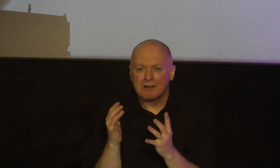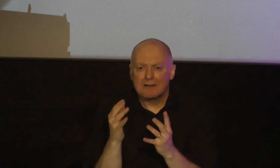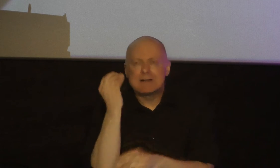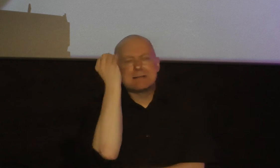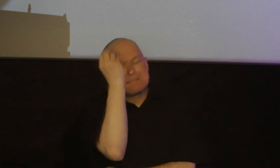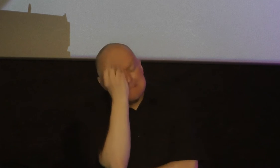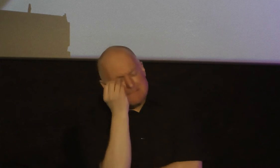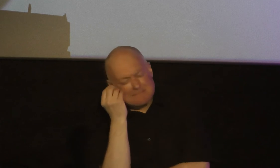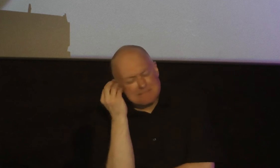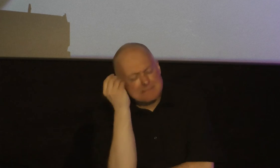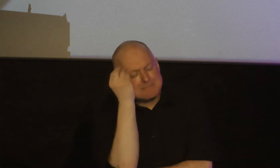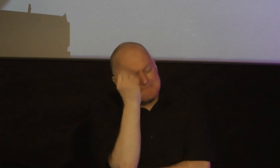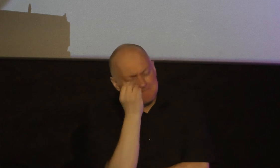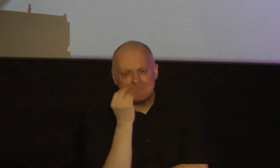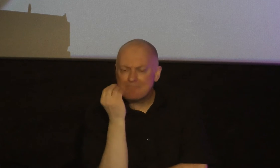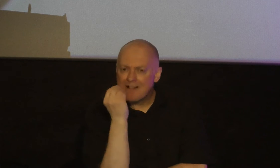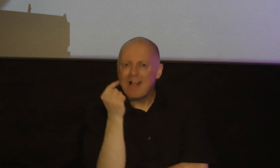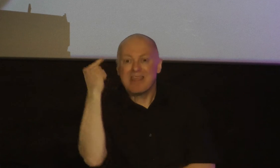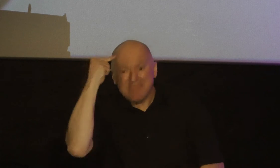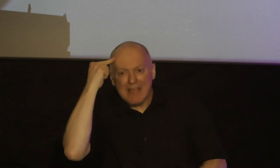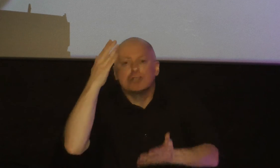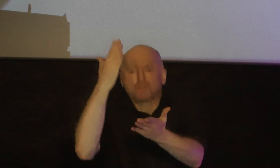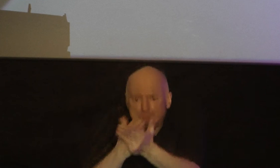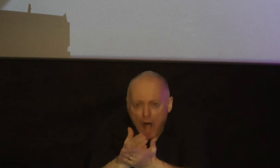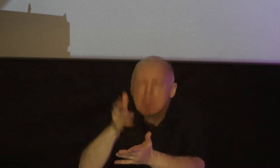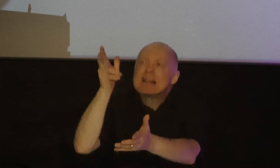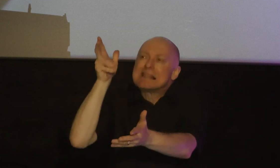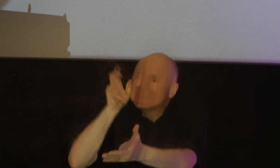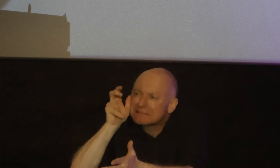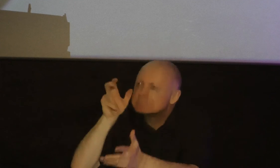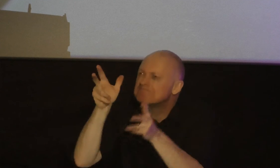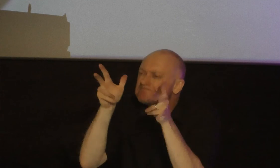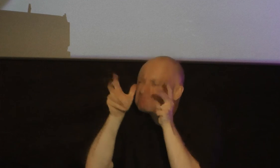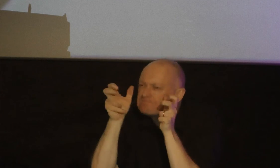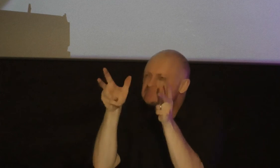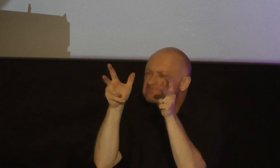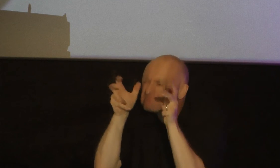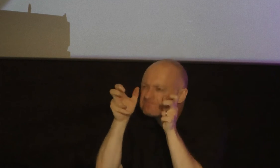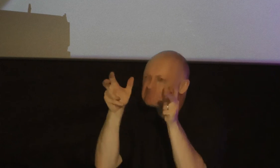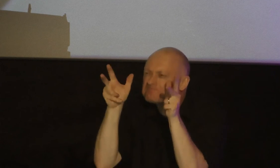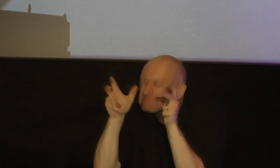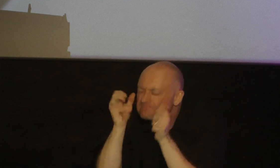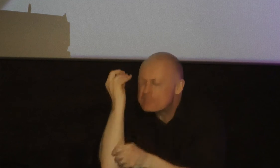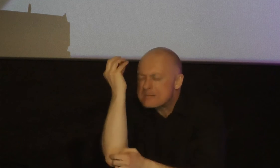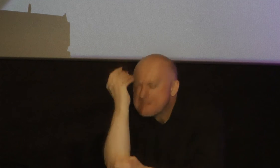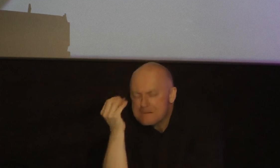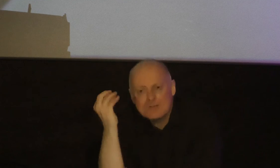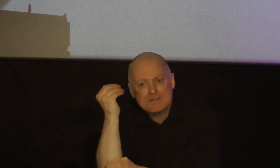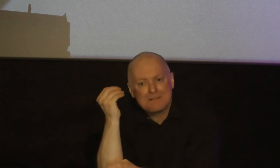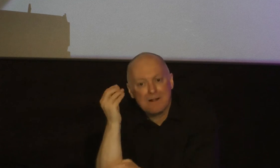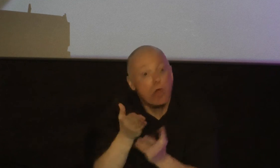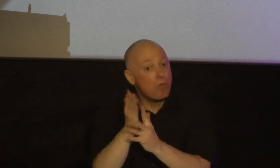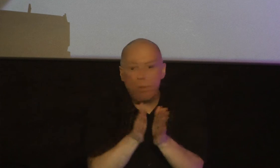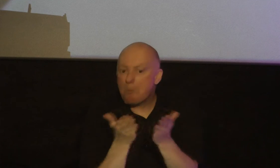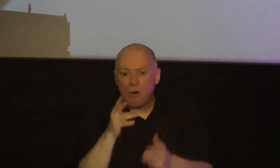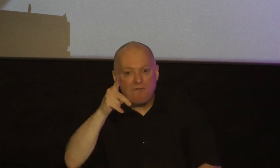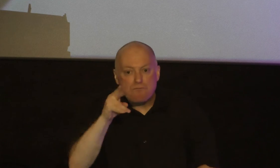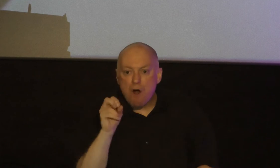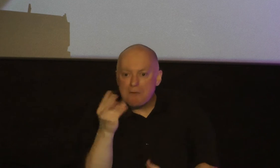the path of your feet think stop listen hear ponder you hear that all over the book of Proverbs it's wisdom